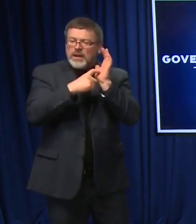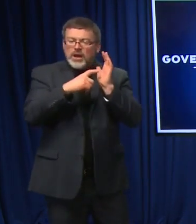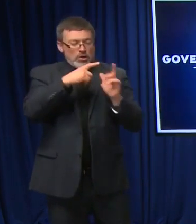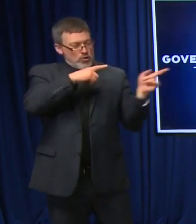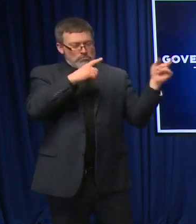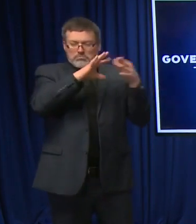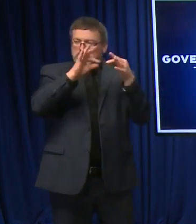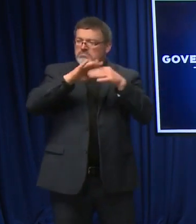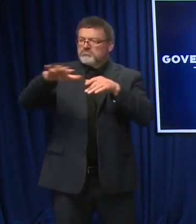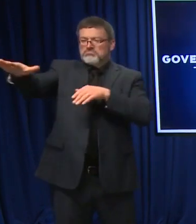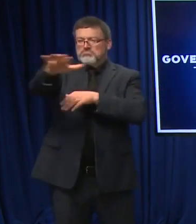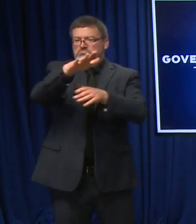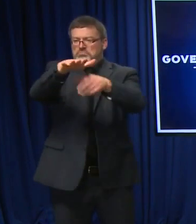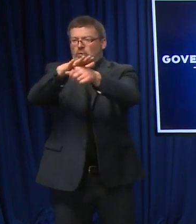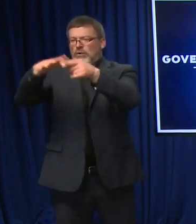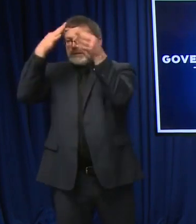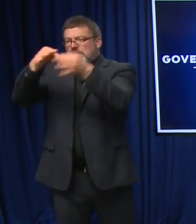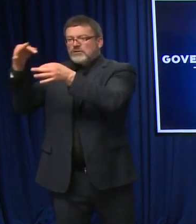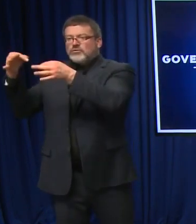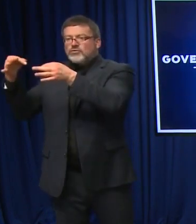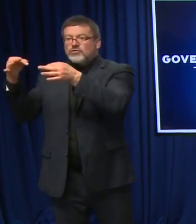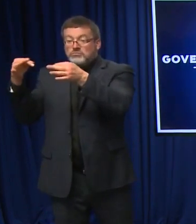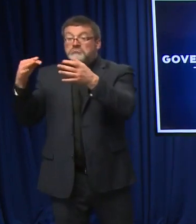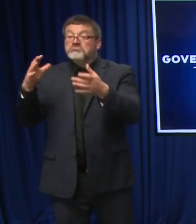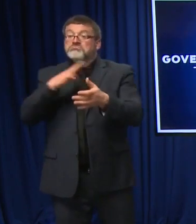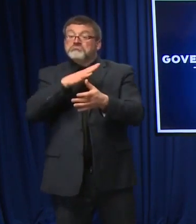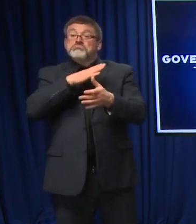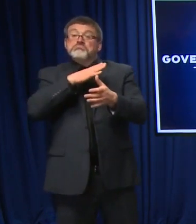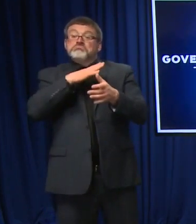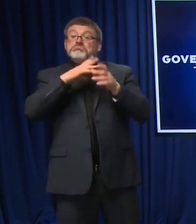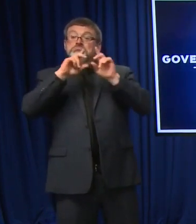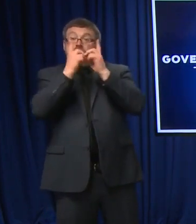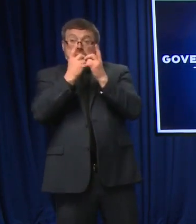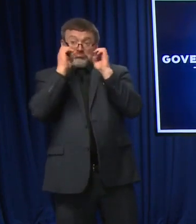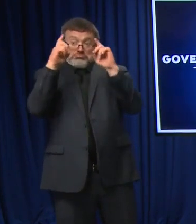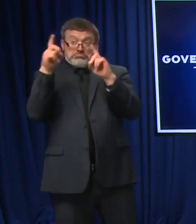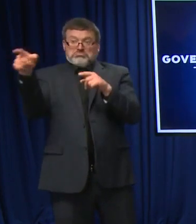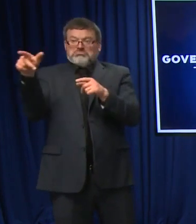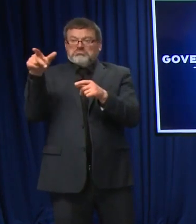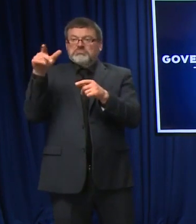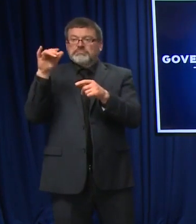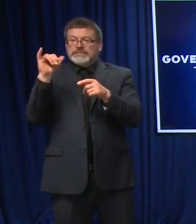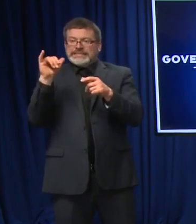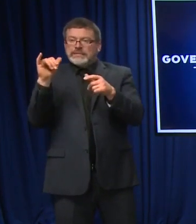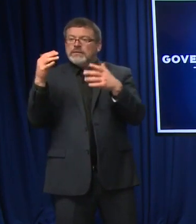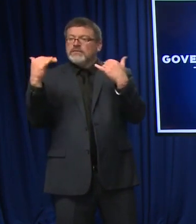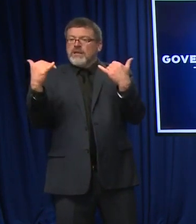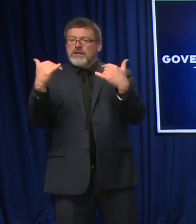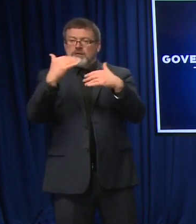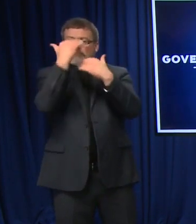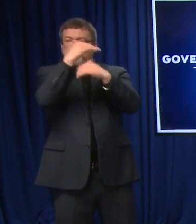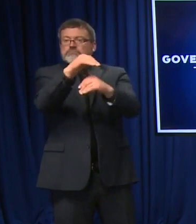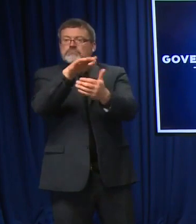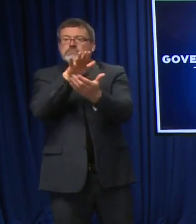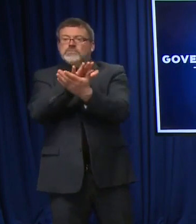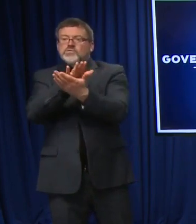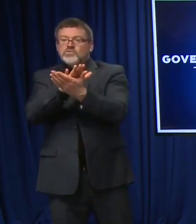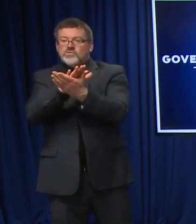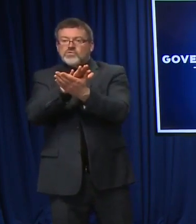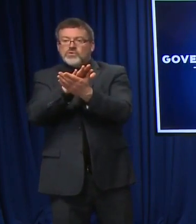The Department of Education is pushing a rule change that would limit the ability of school districts to temporarily